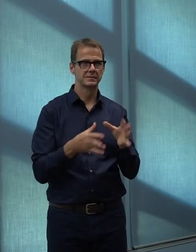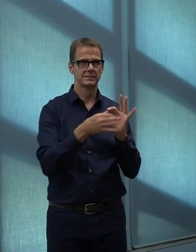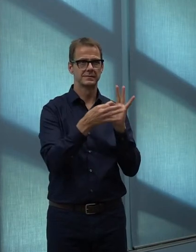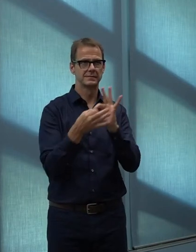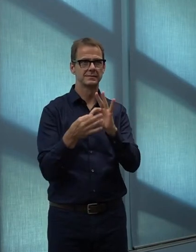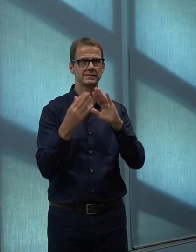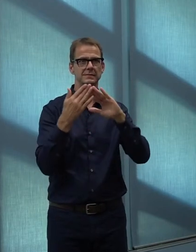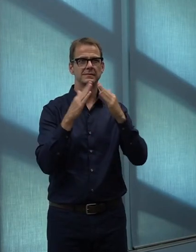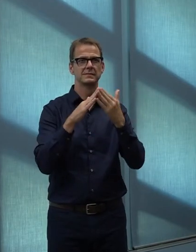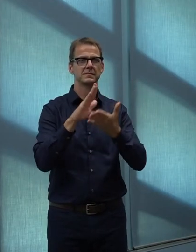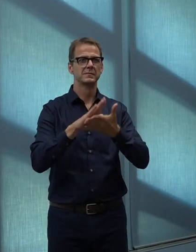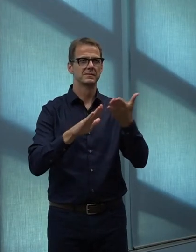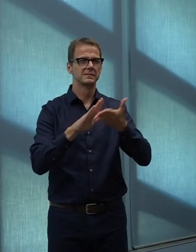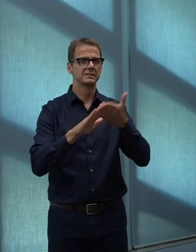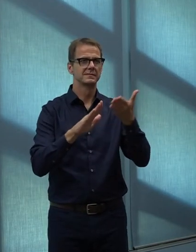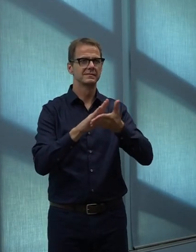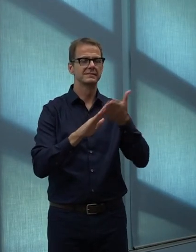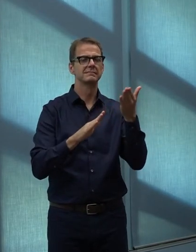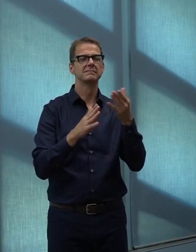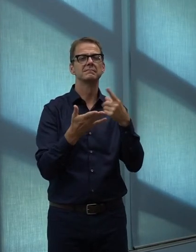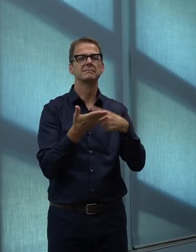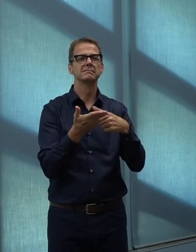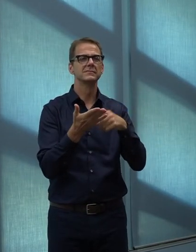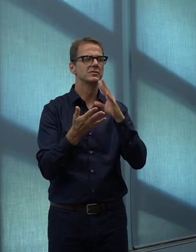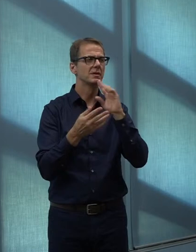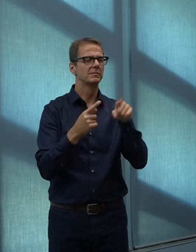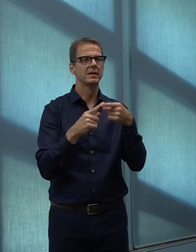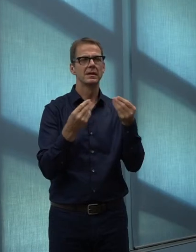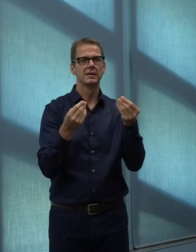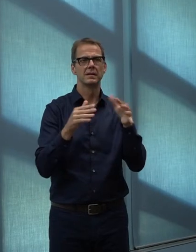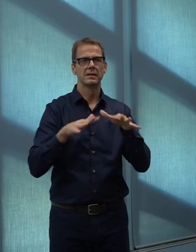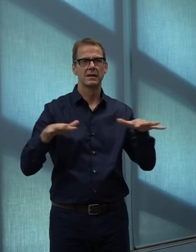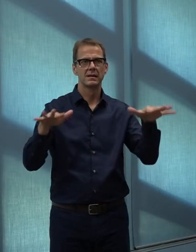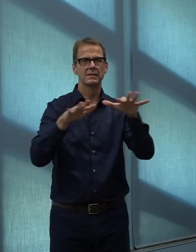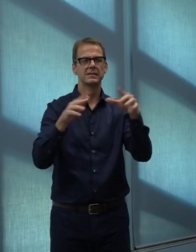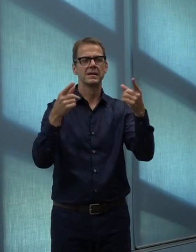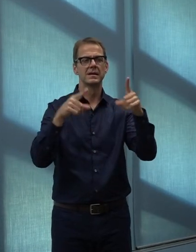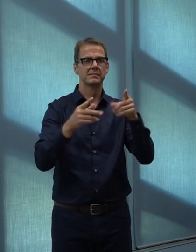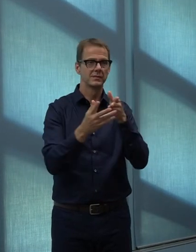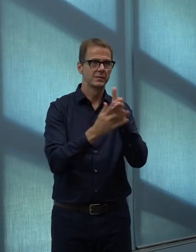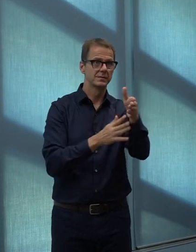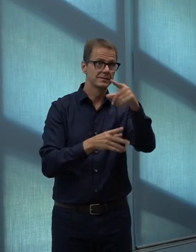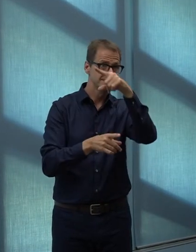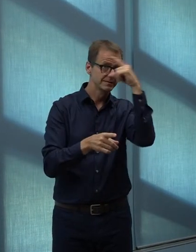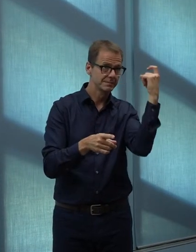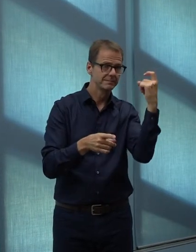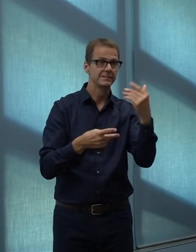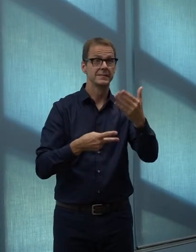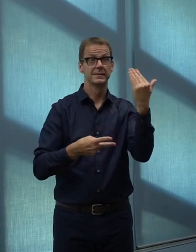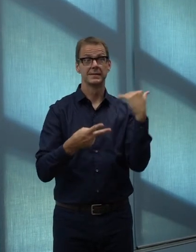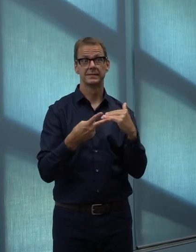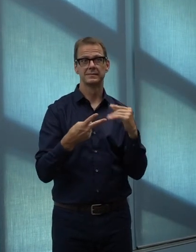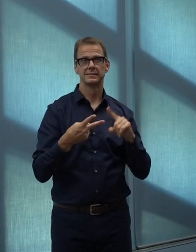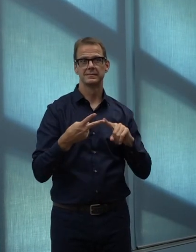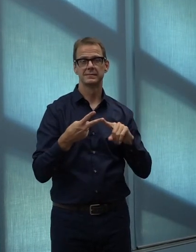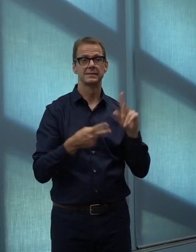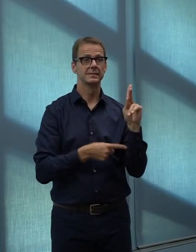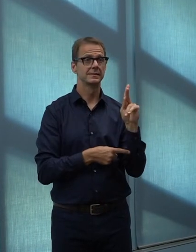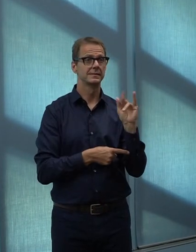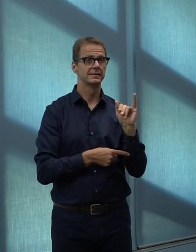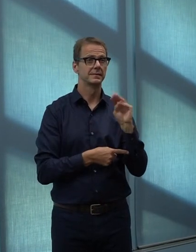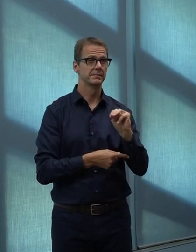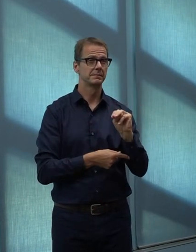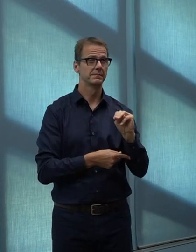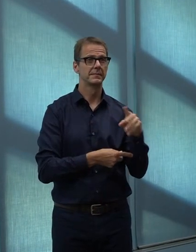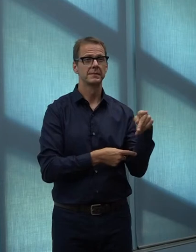Kim Petran, who is the Branch Manager of Development Services, who will comment on the decision that Council made yesterday at a public